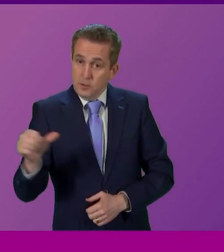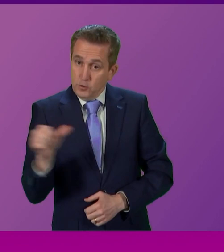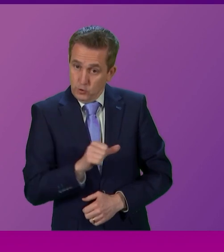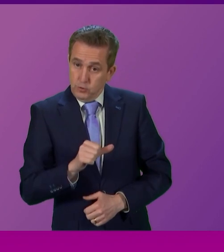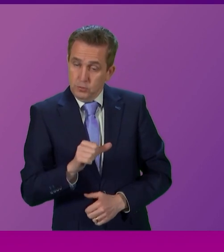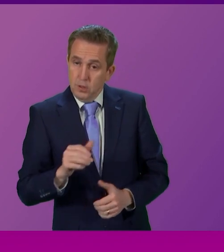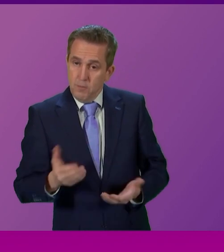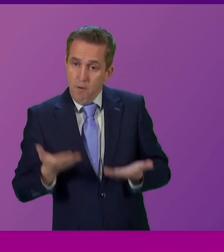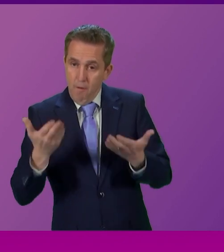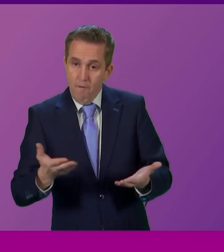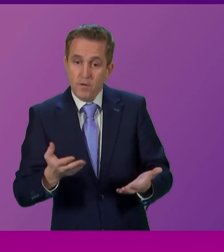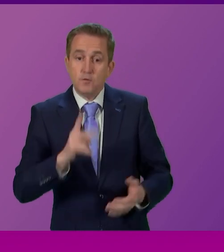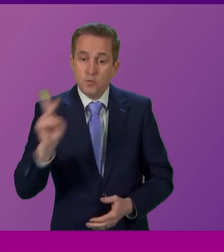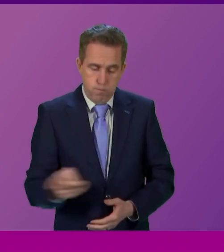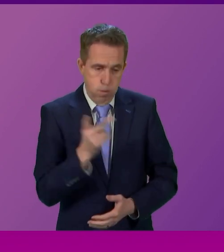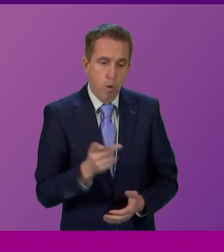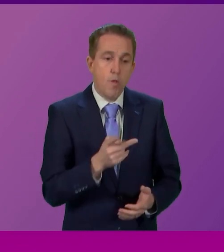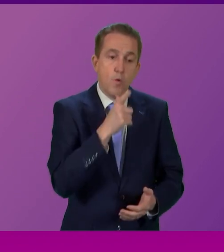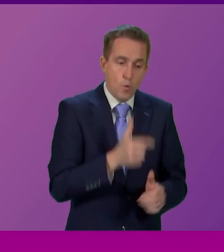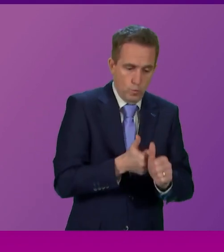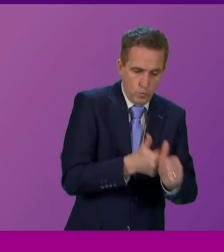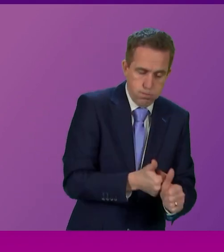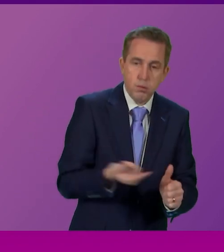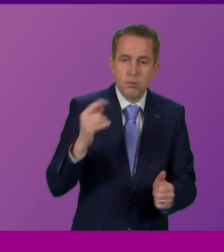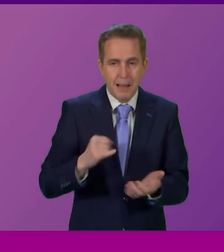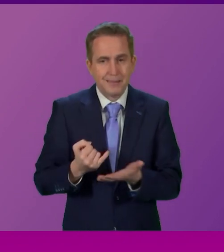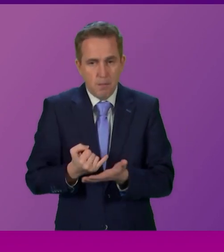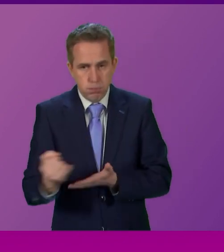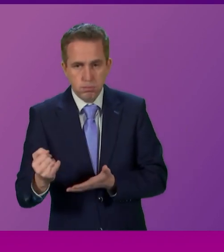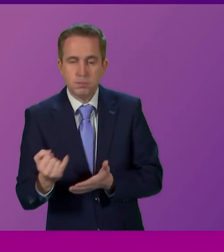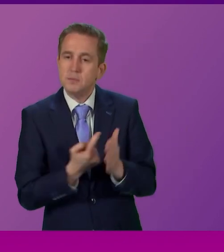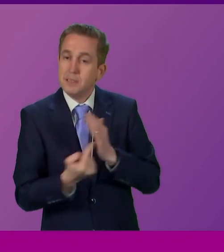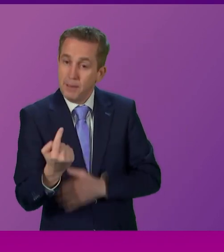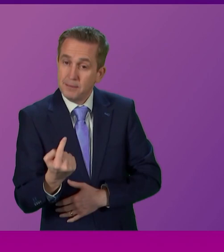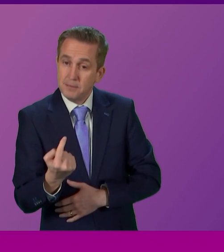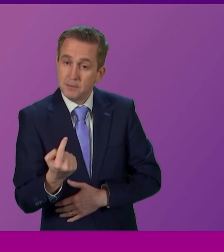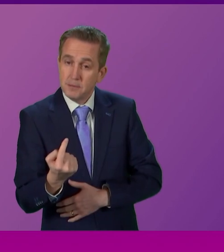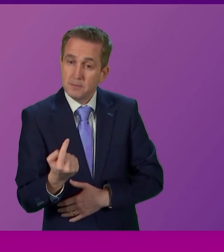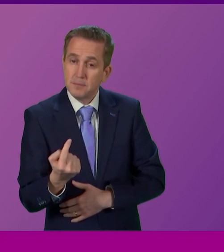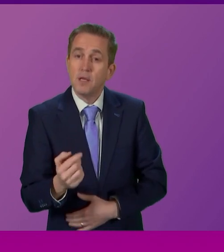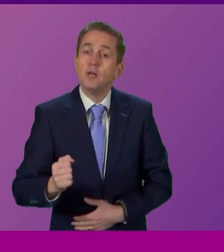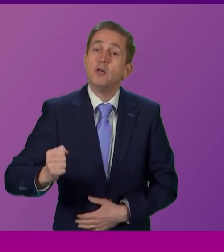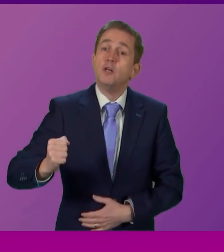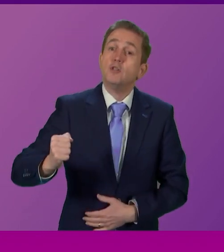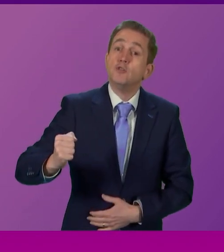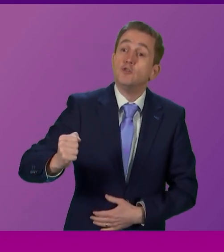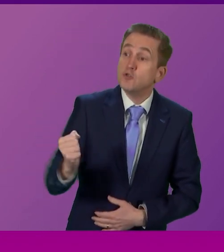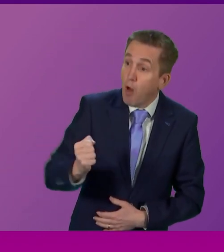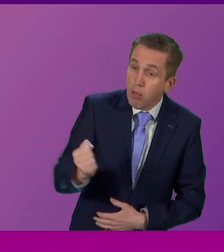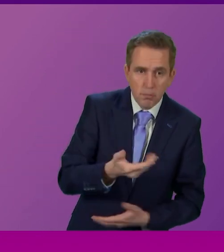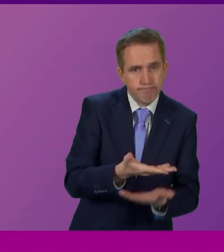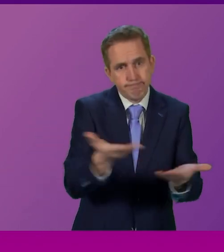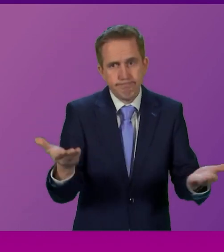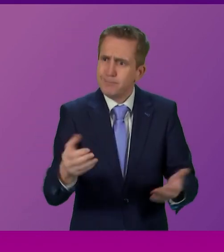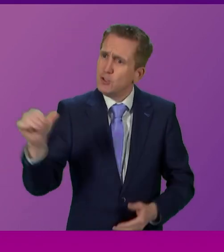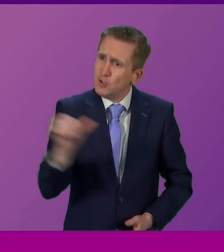oppose independence as to those who support it. Because what is Scotland within the UK if we do not have